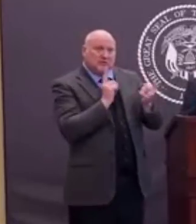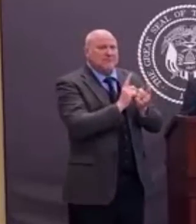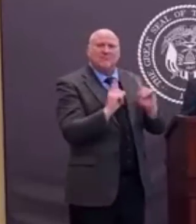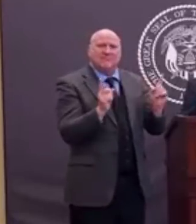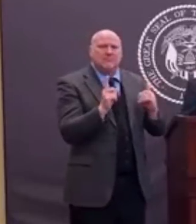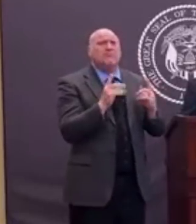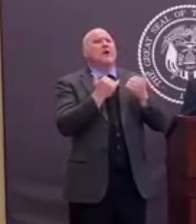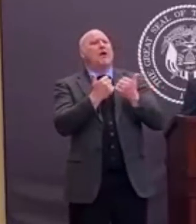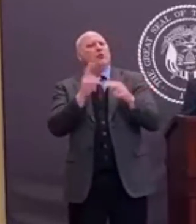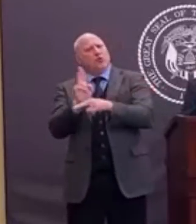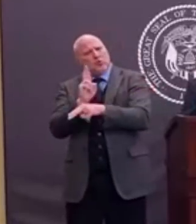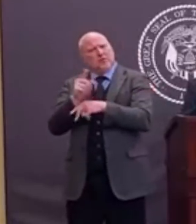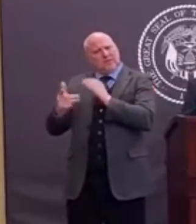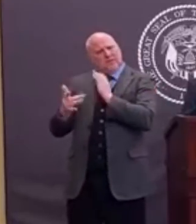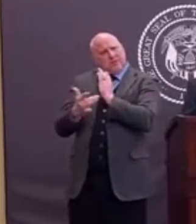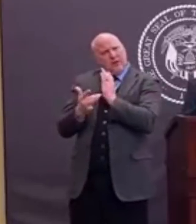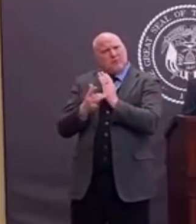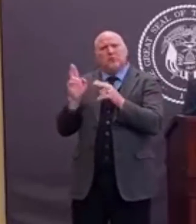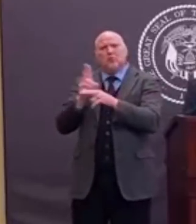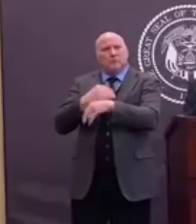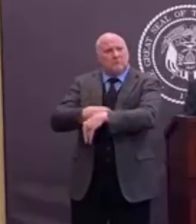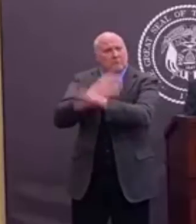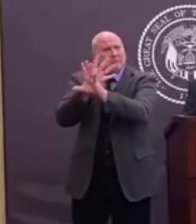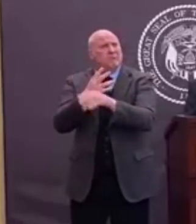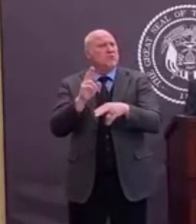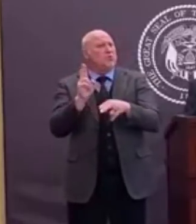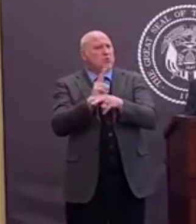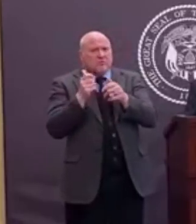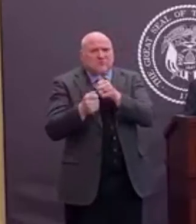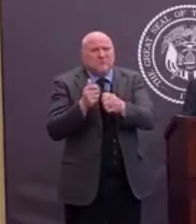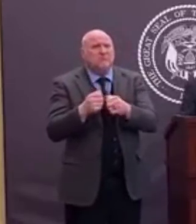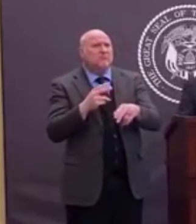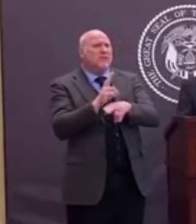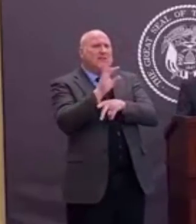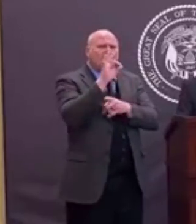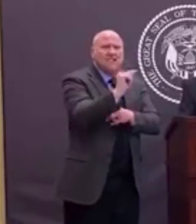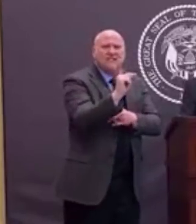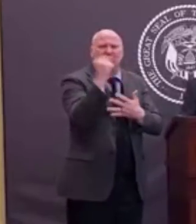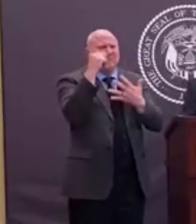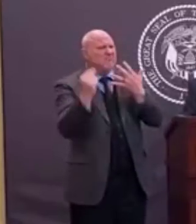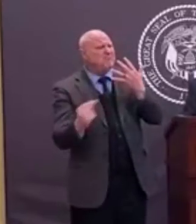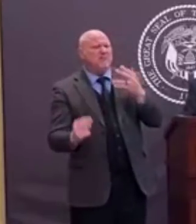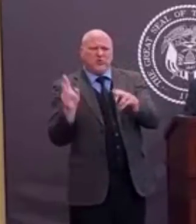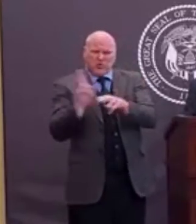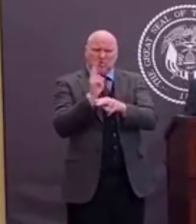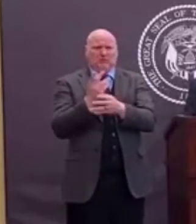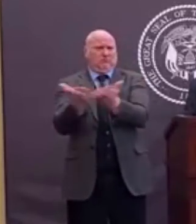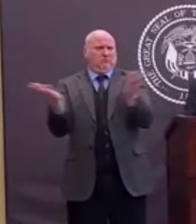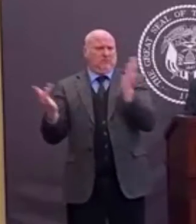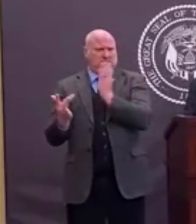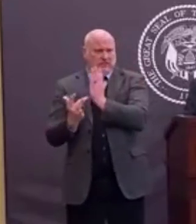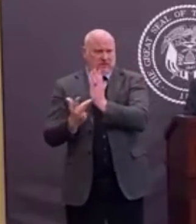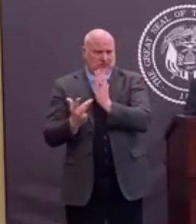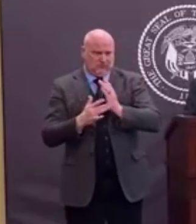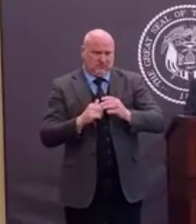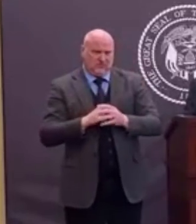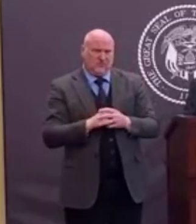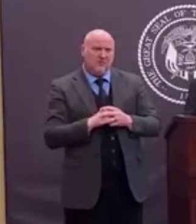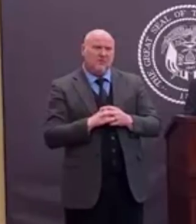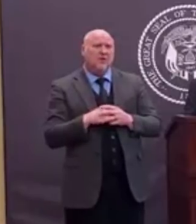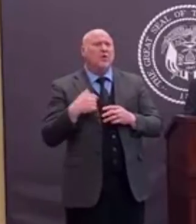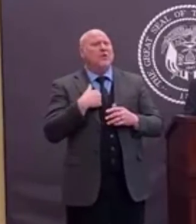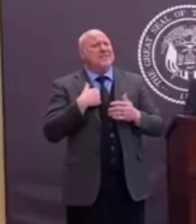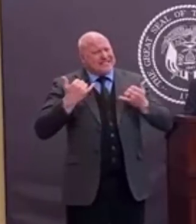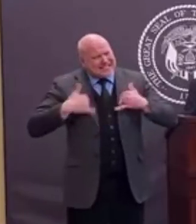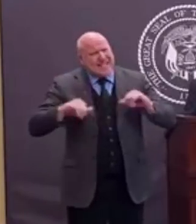people, and so talking and communicating with people is an important aspect of keeping our sanity and our mental health right.